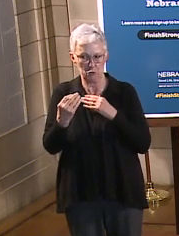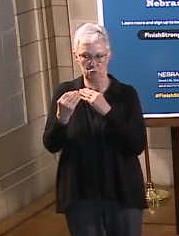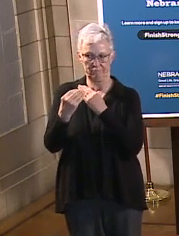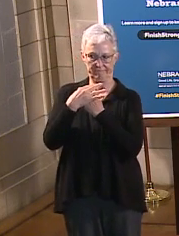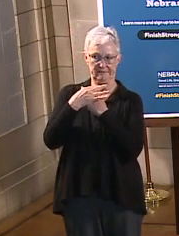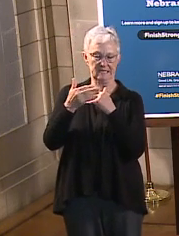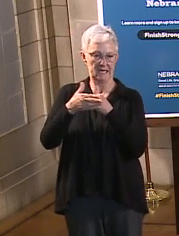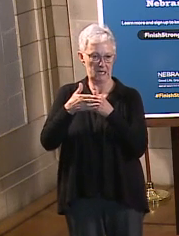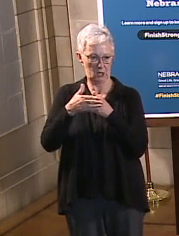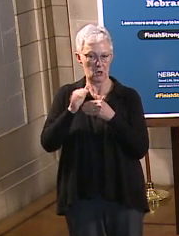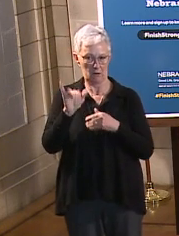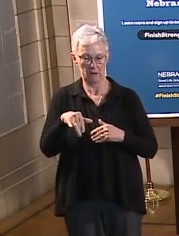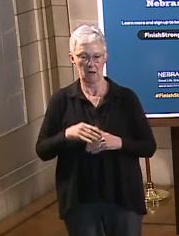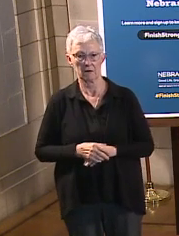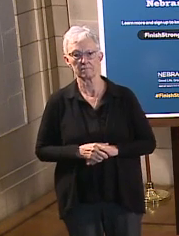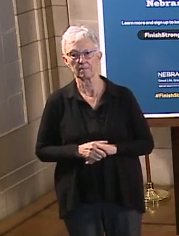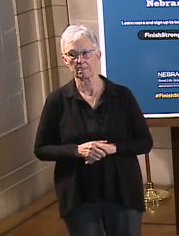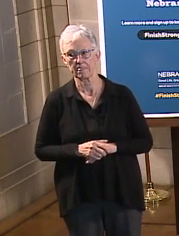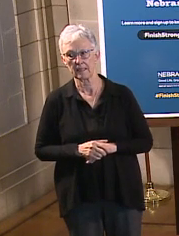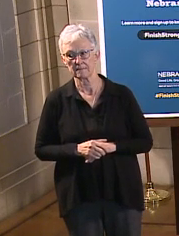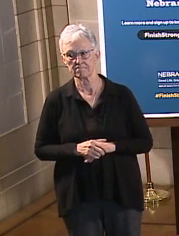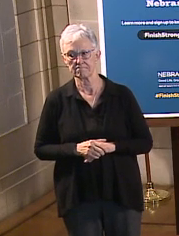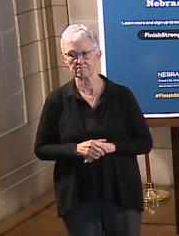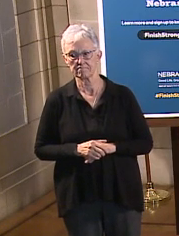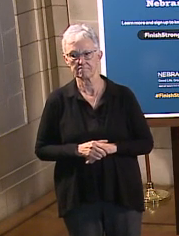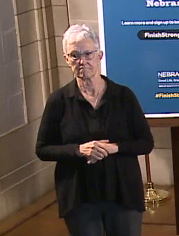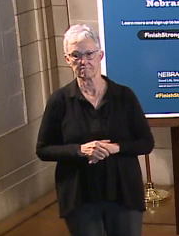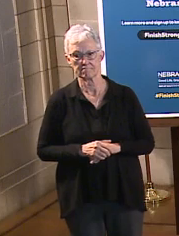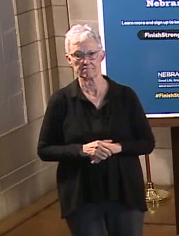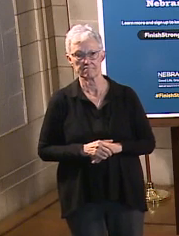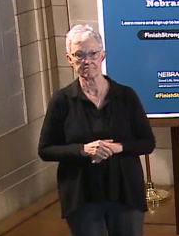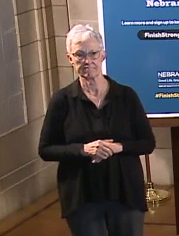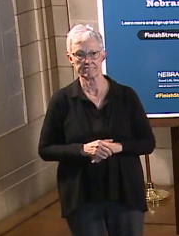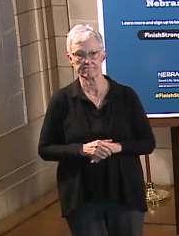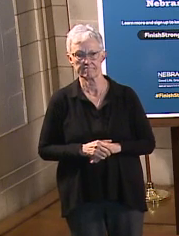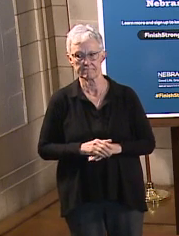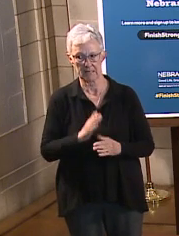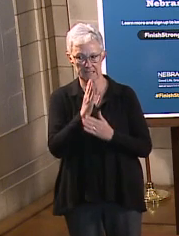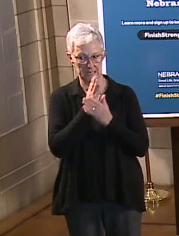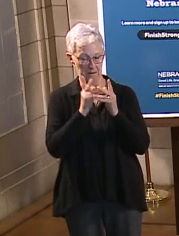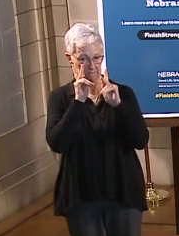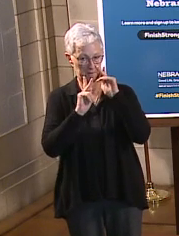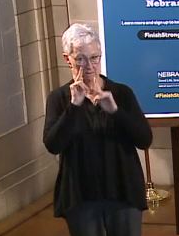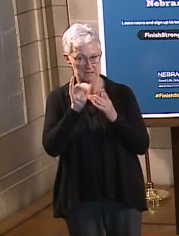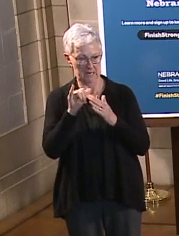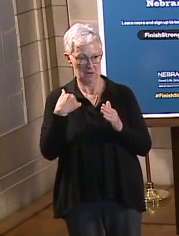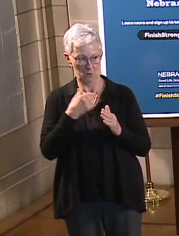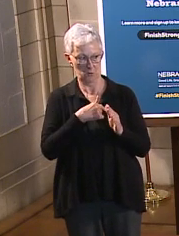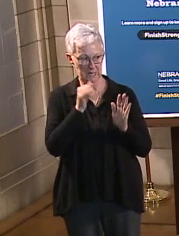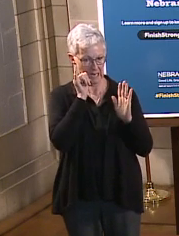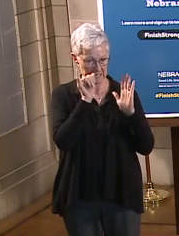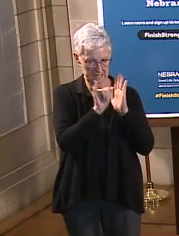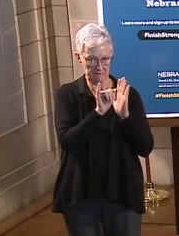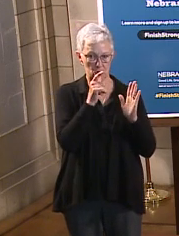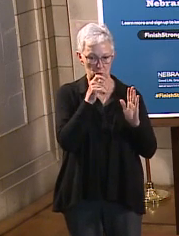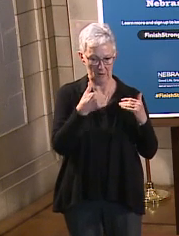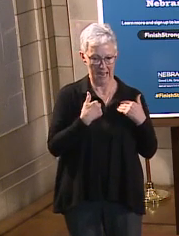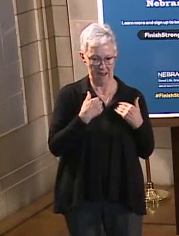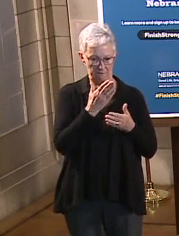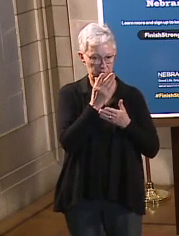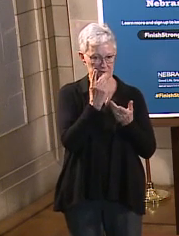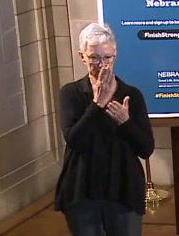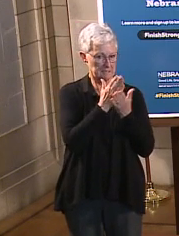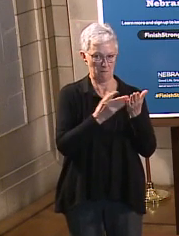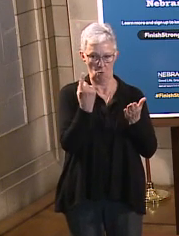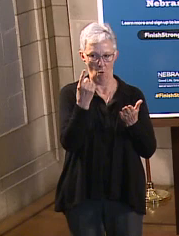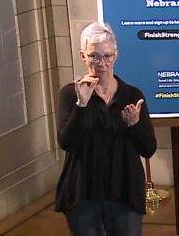Among patients that we have identified variants of concern in Nebraska, six have been hospitalized, and